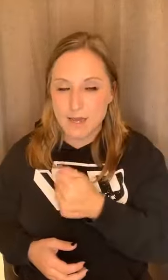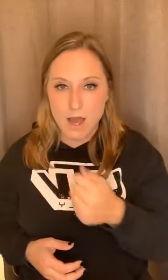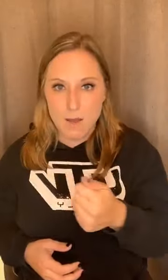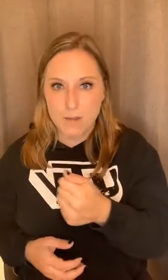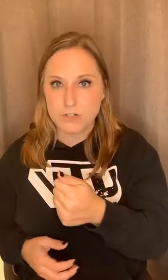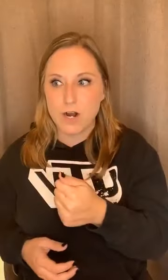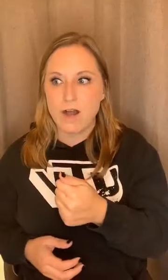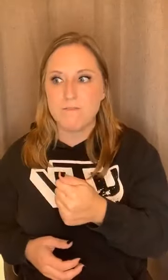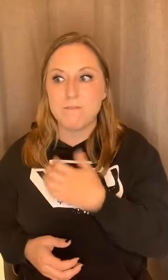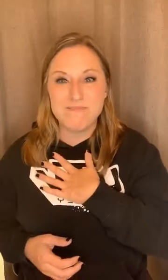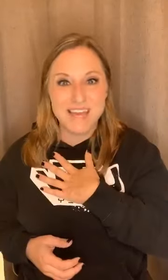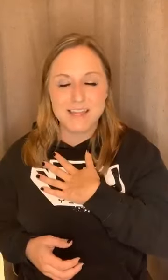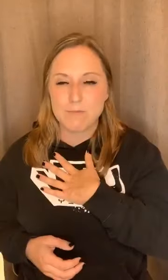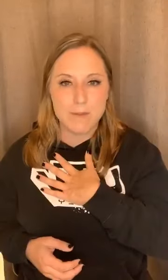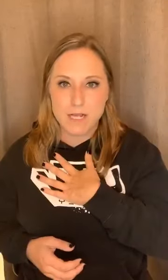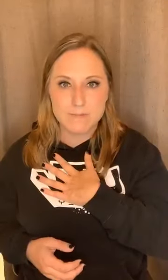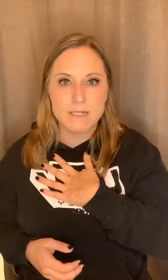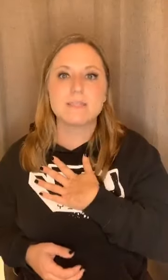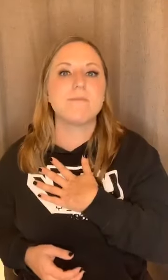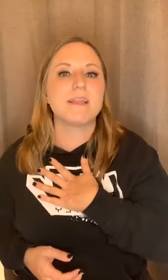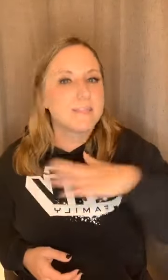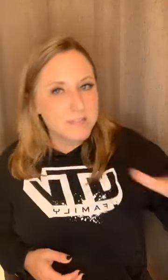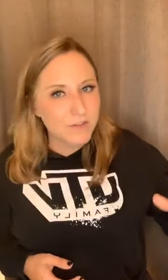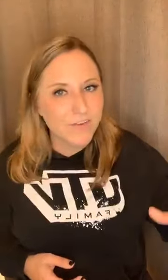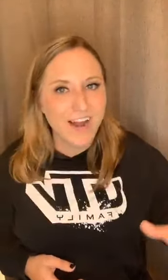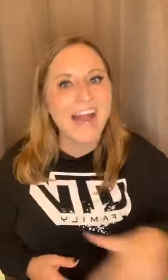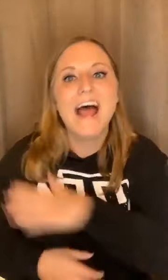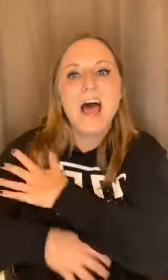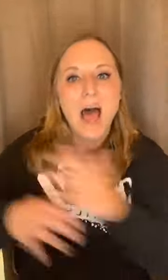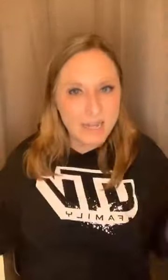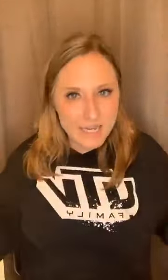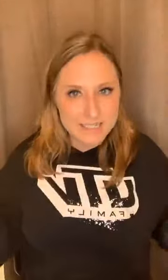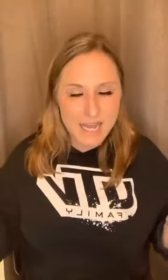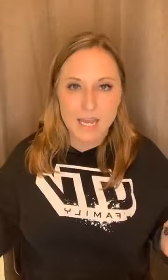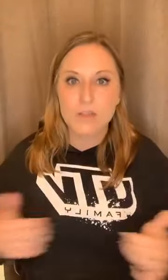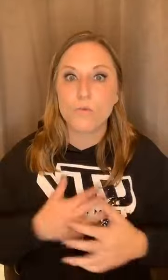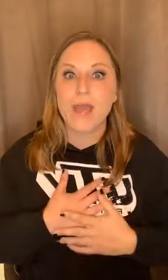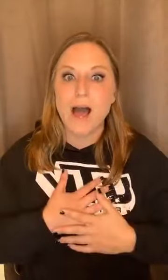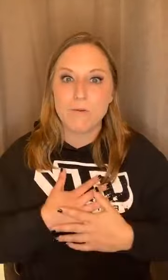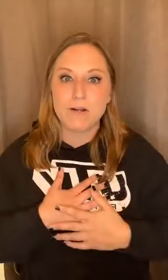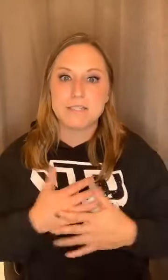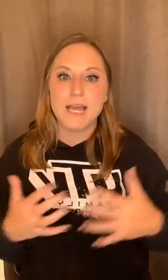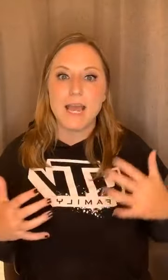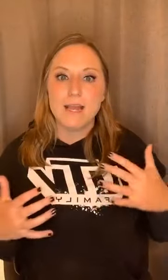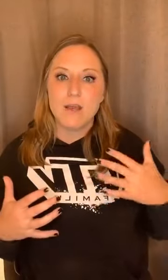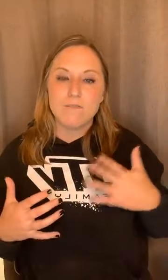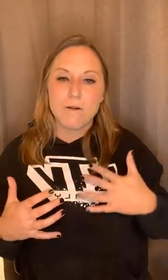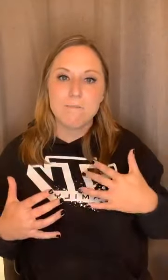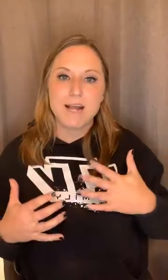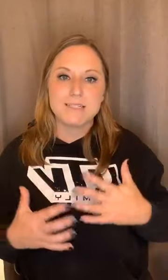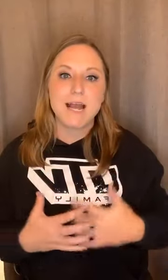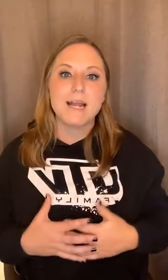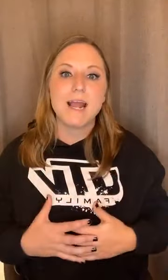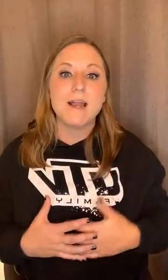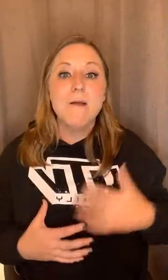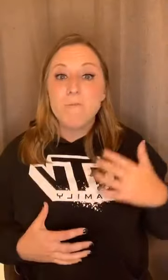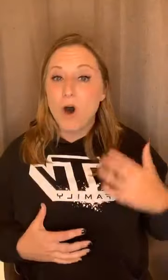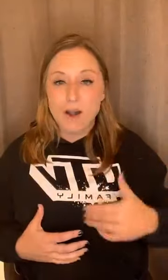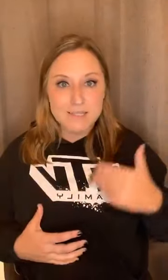a picture of me, like when my husband does, I'm like, this doesn't look right. I need to take it the way I want to take it. And from my side, and honestly,